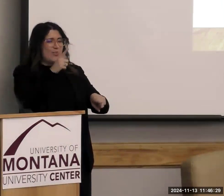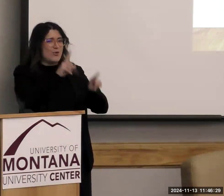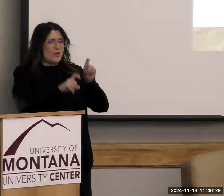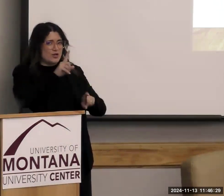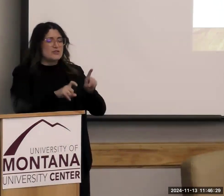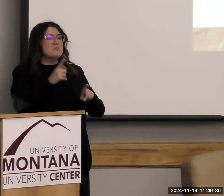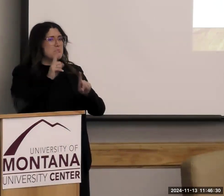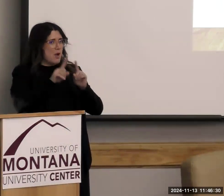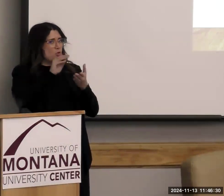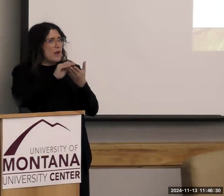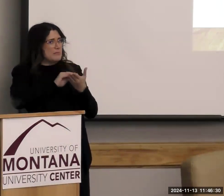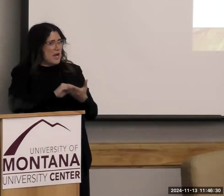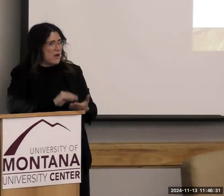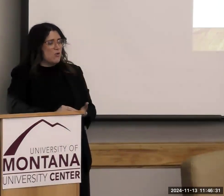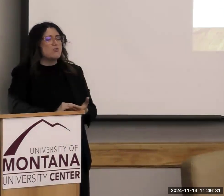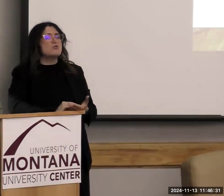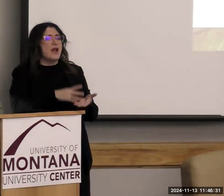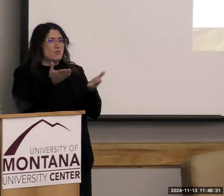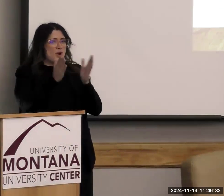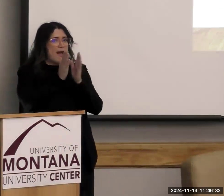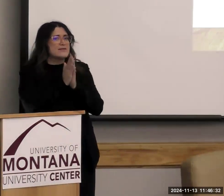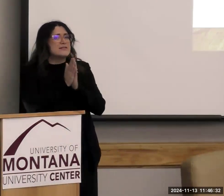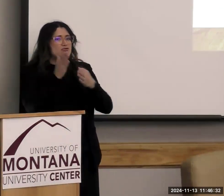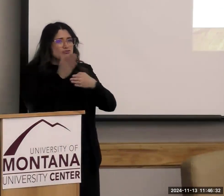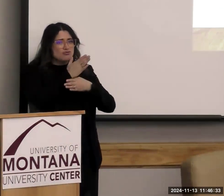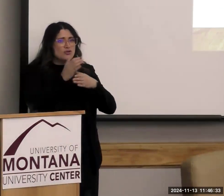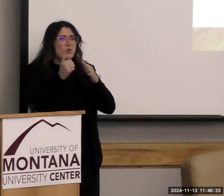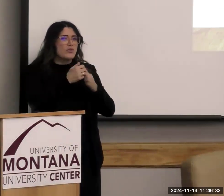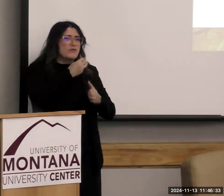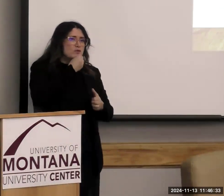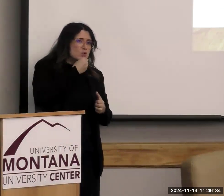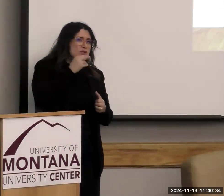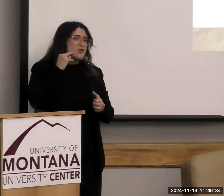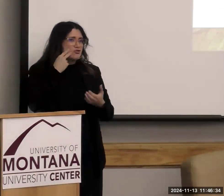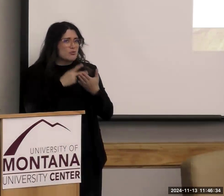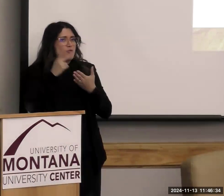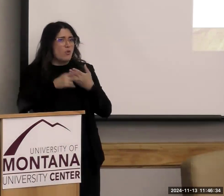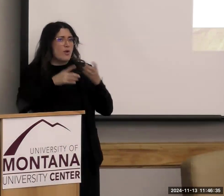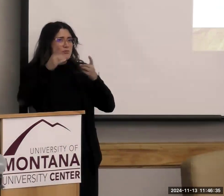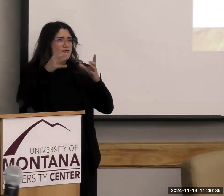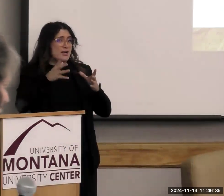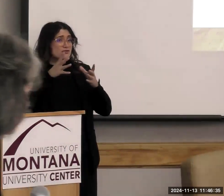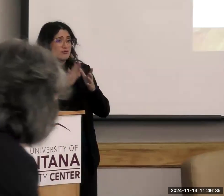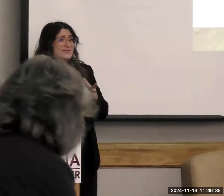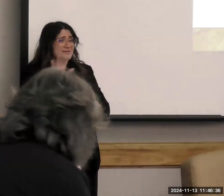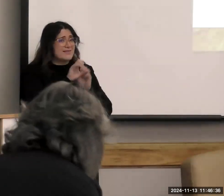food and nutrition program directors in the state. we're going to, that's a good question. Thank you.